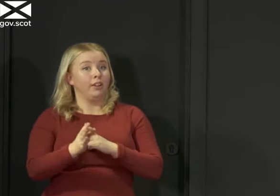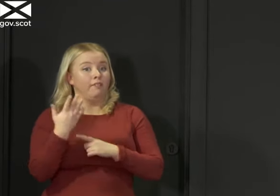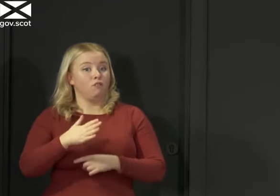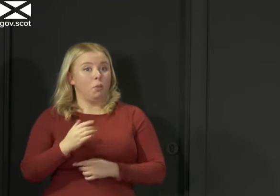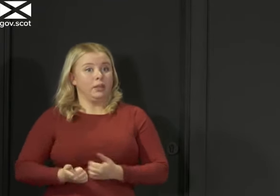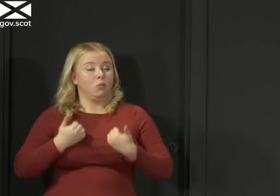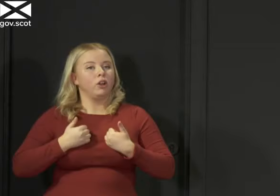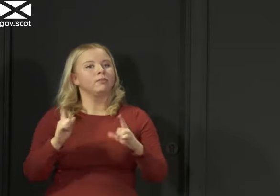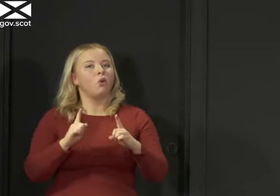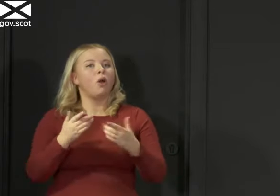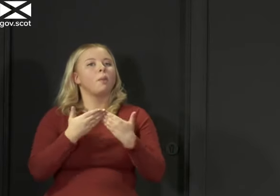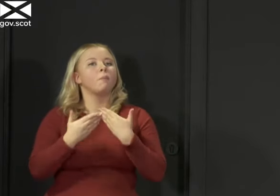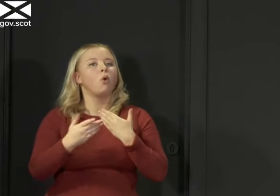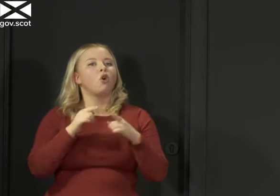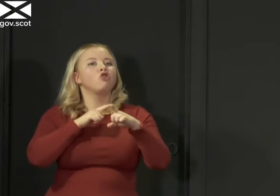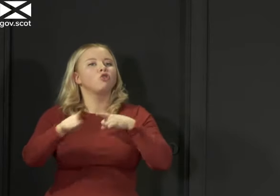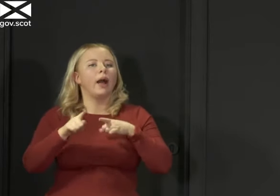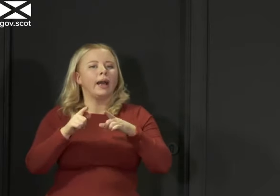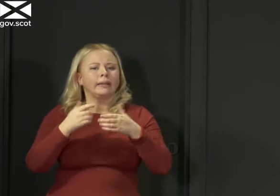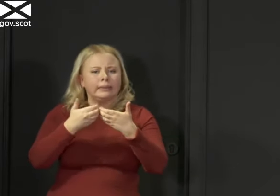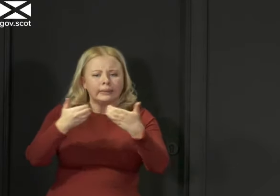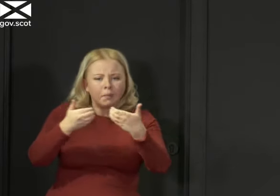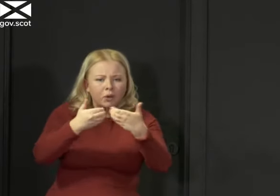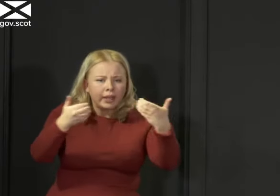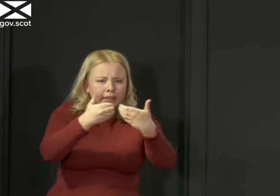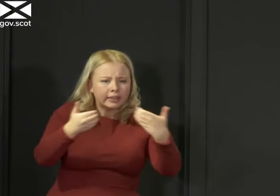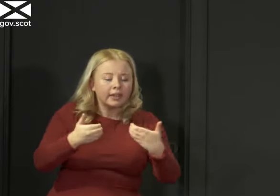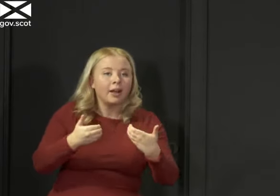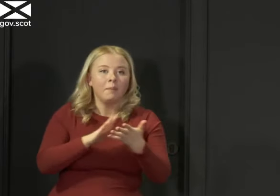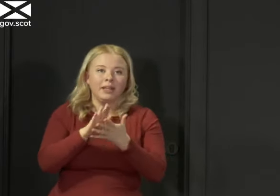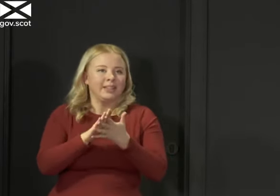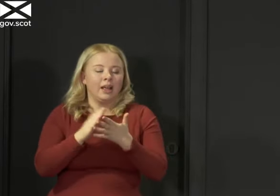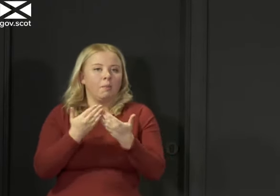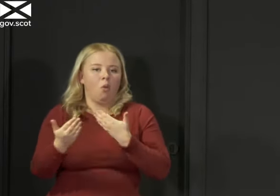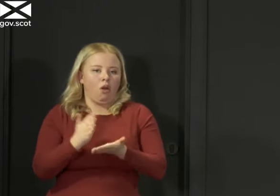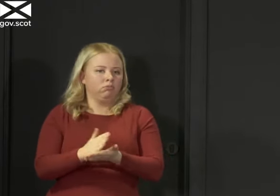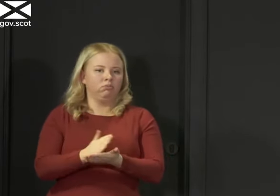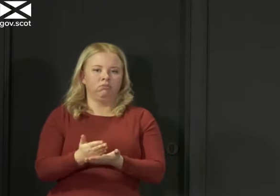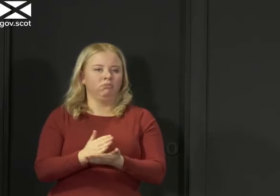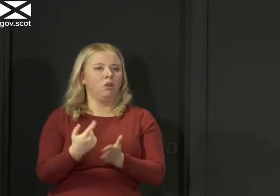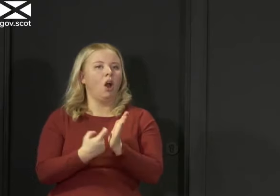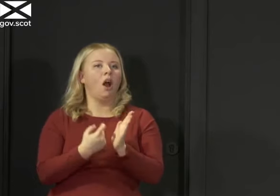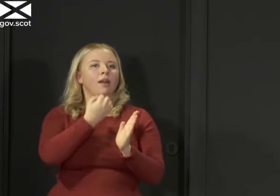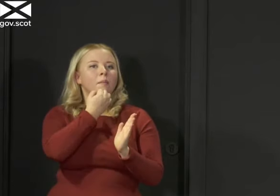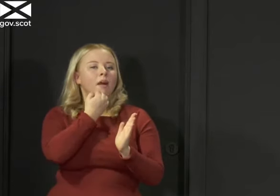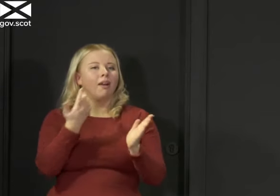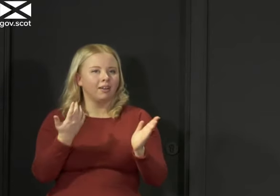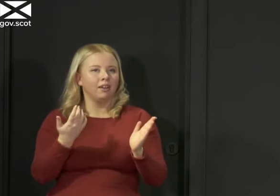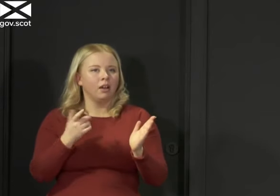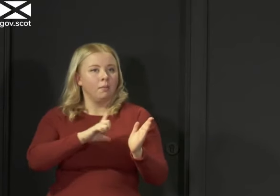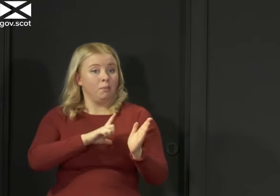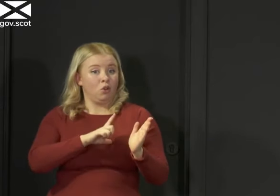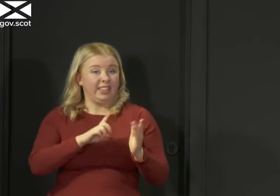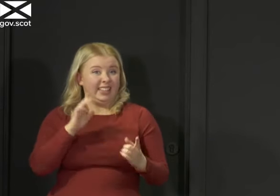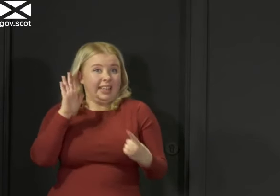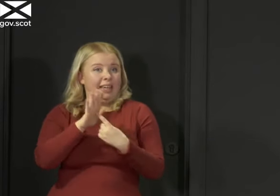is that the more you try to regionalise that, the more uncertainty you will have. Because one of the key ingredients